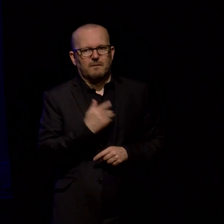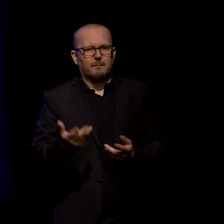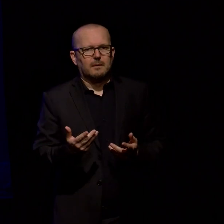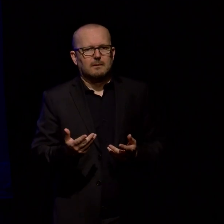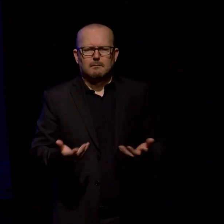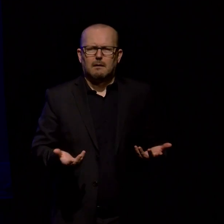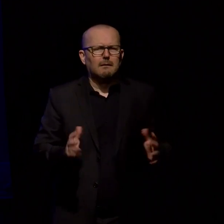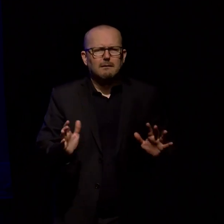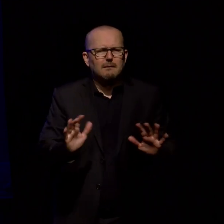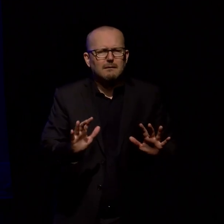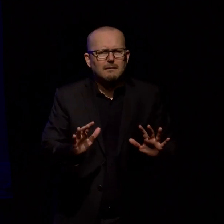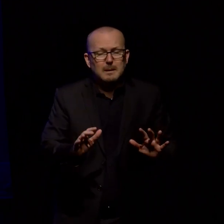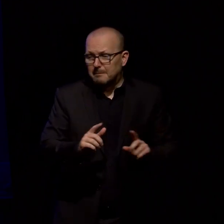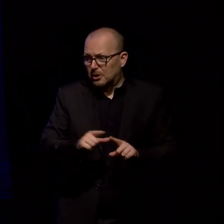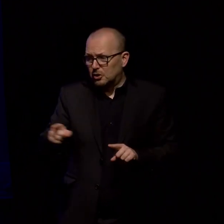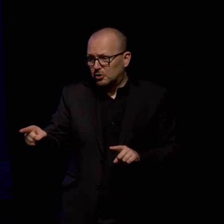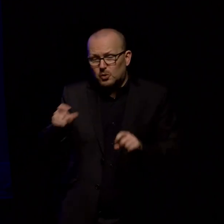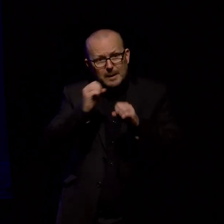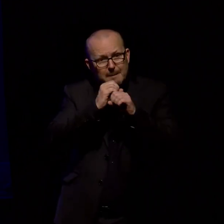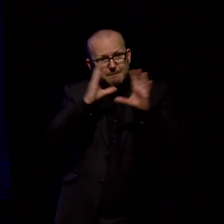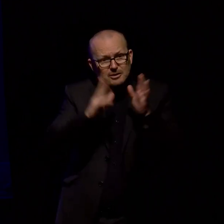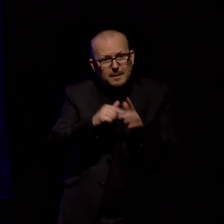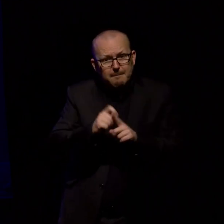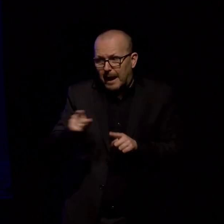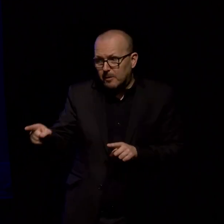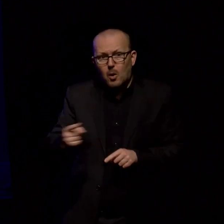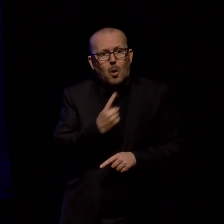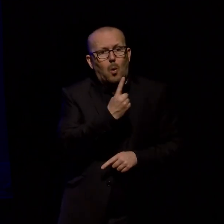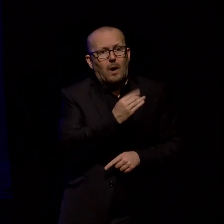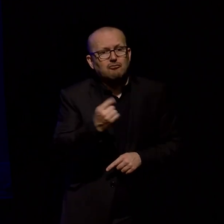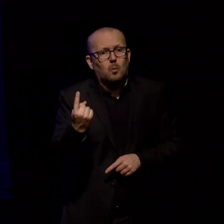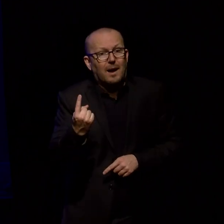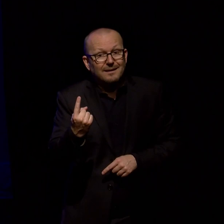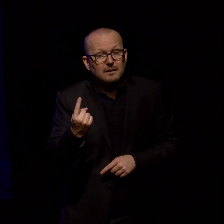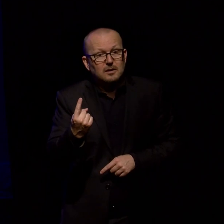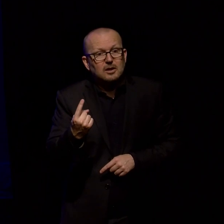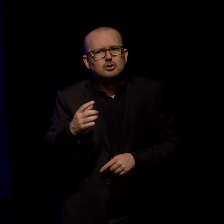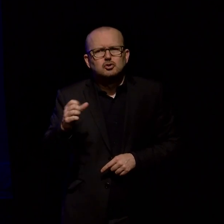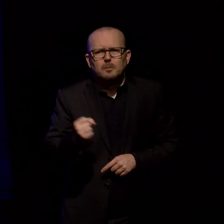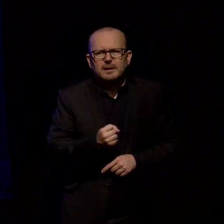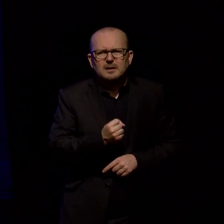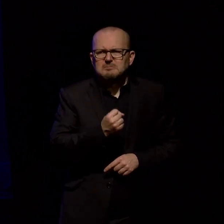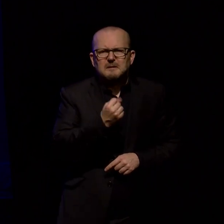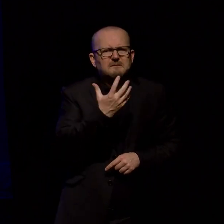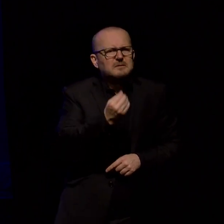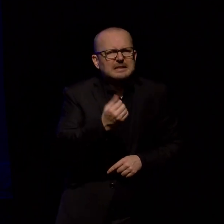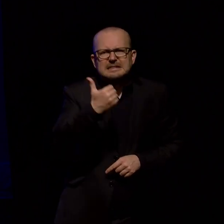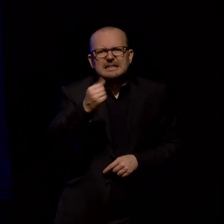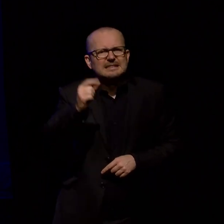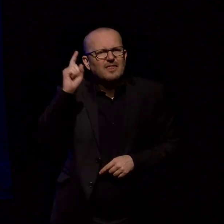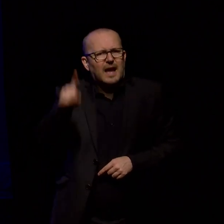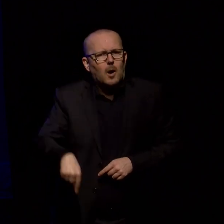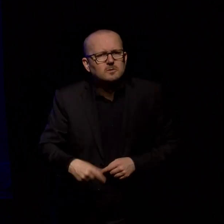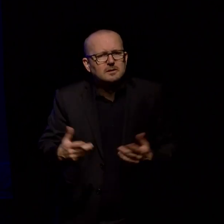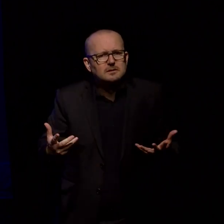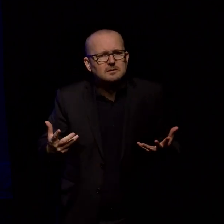I want you to imagine this map but instead of 101 squiggles there are tens of thousands and they're all